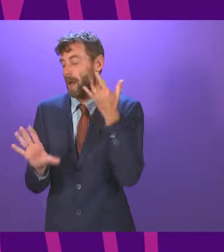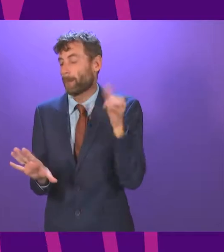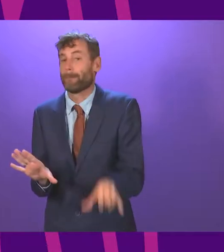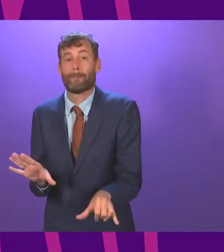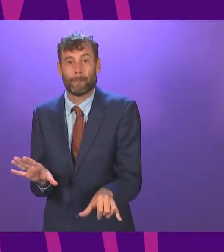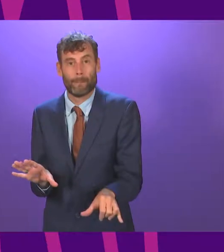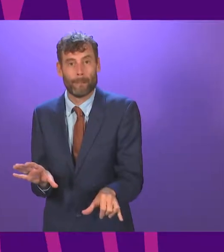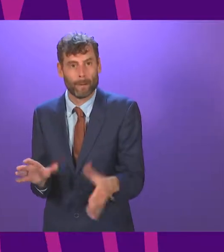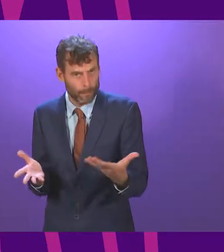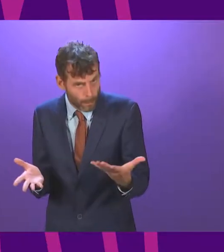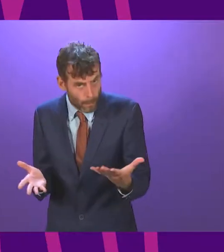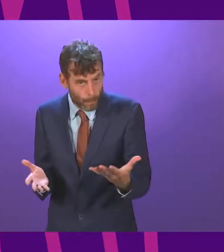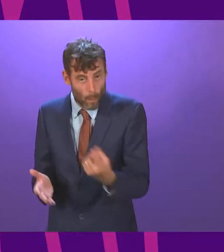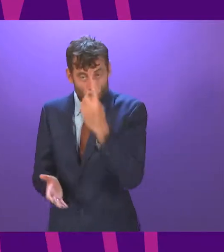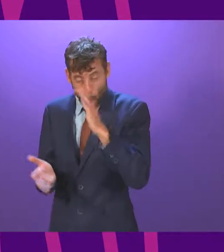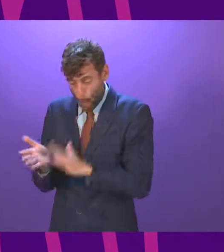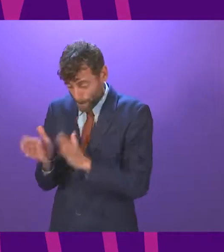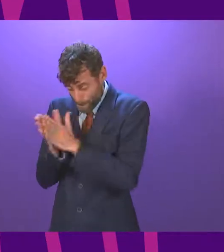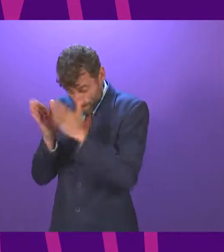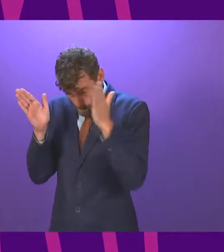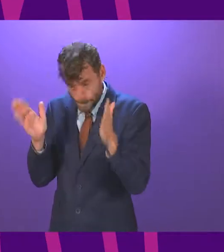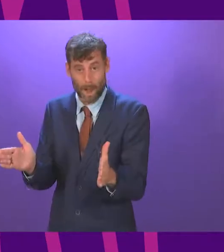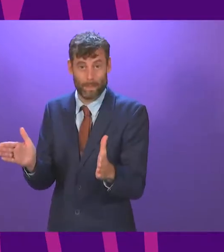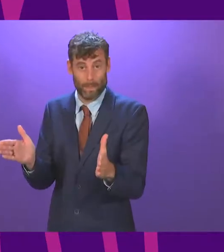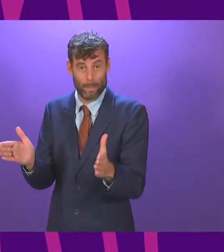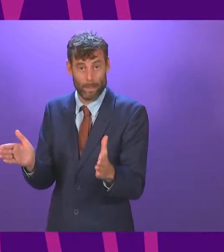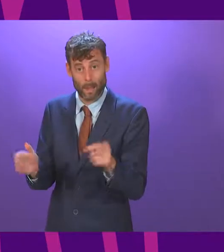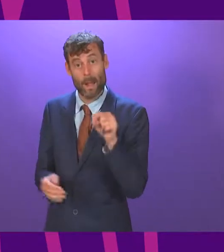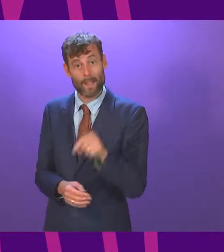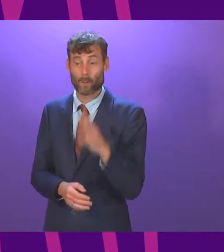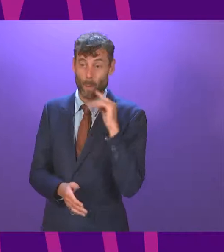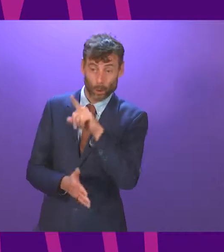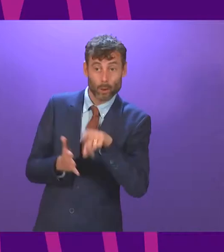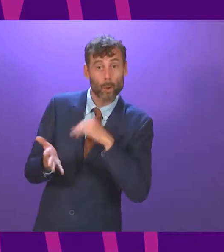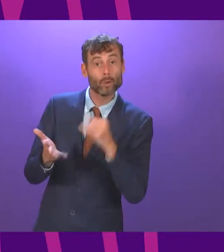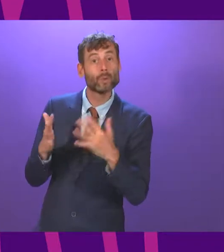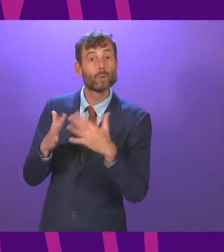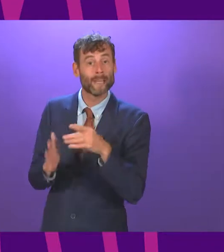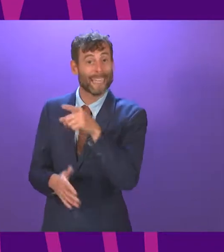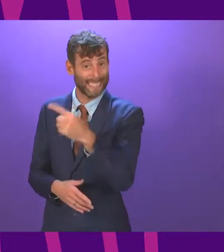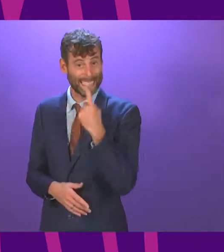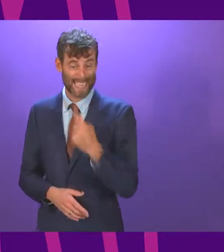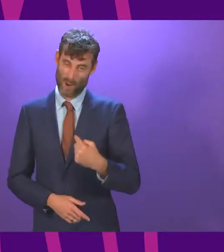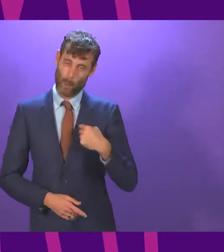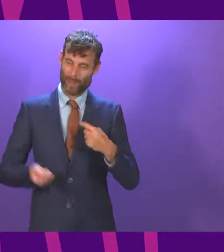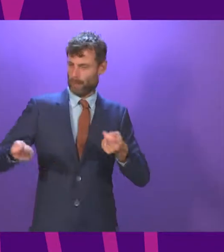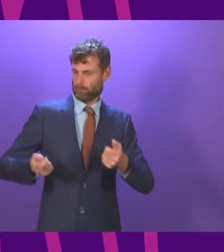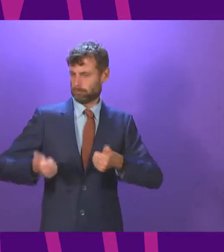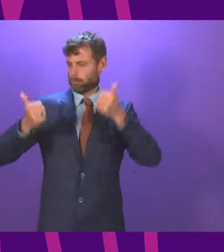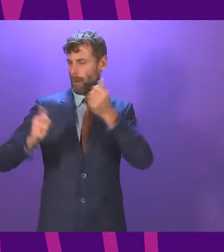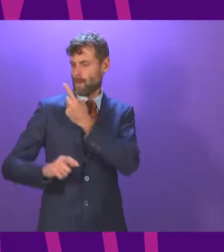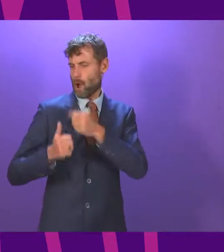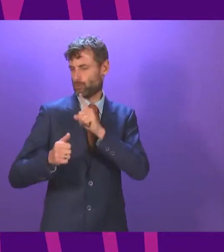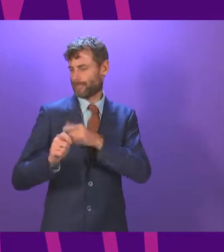So that's right. During one month right in the middle of when John Swinney expects us all to believe his government were delivering for Scotland,